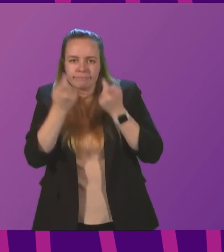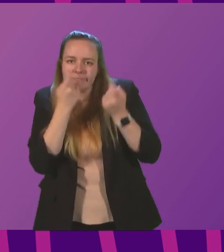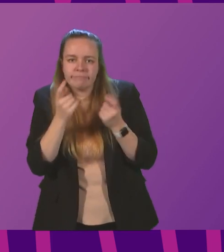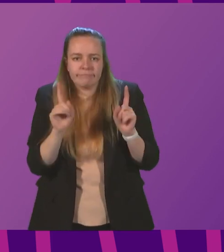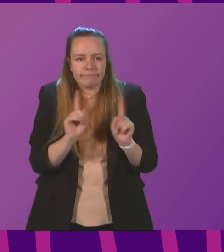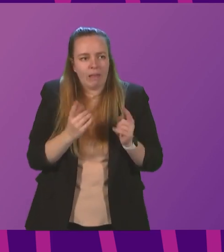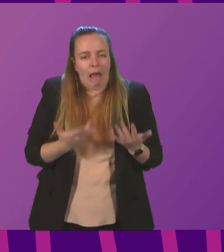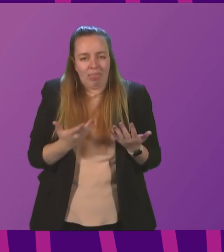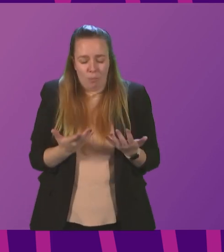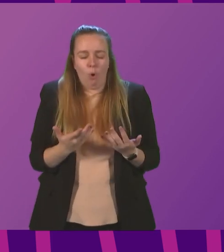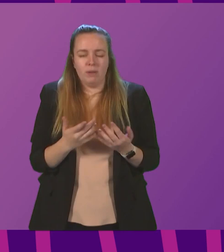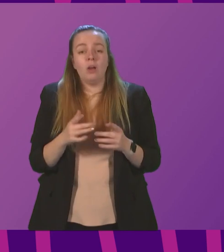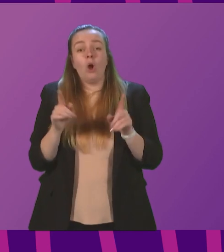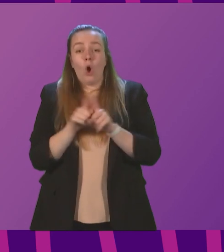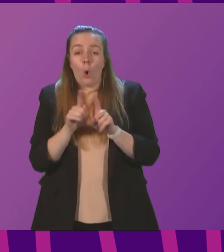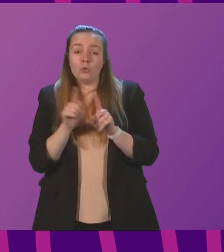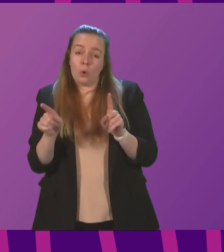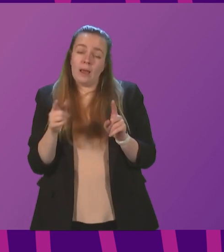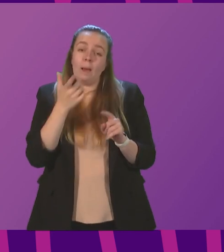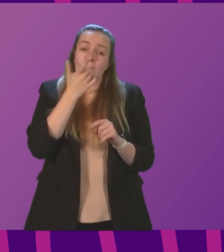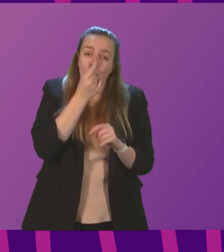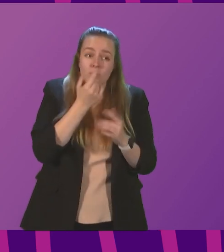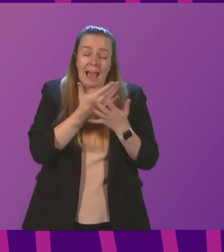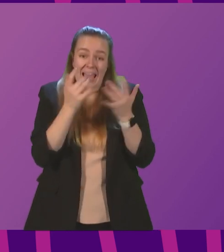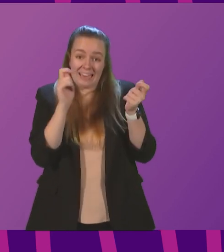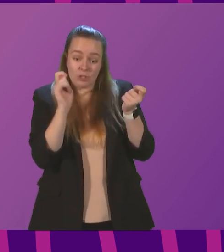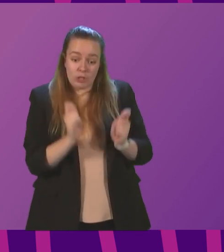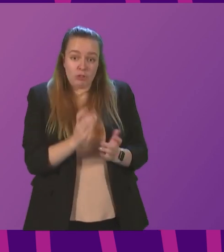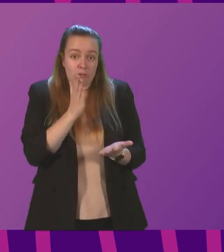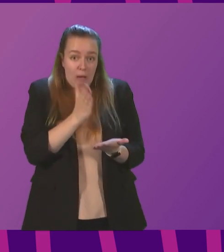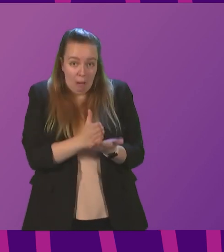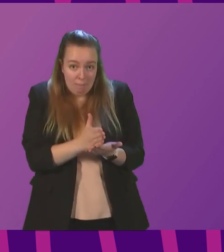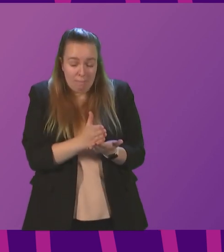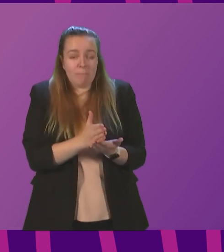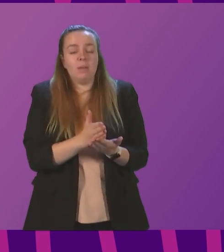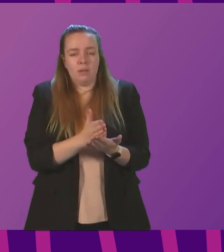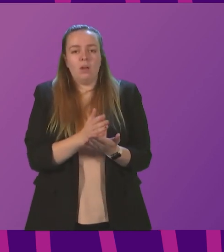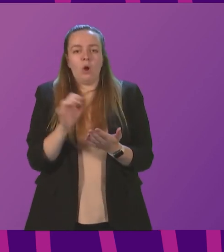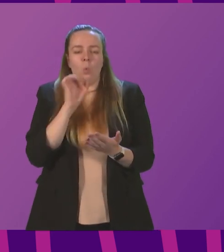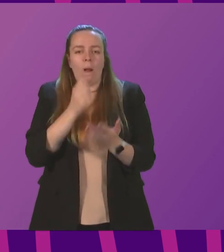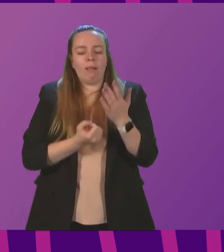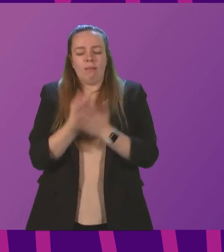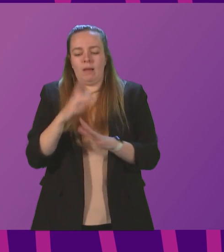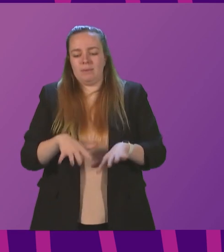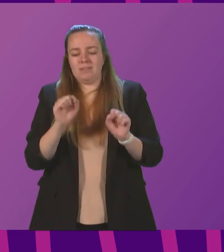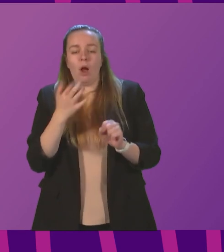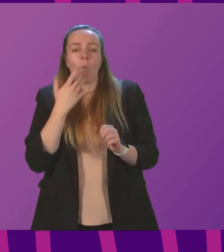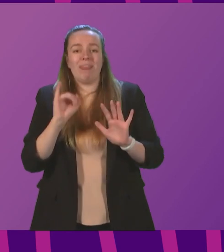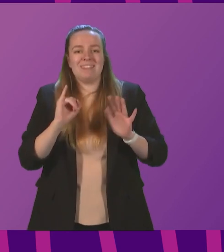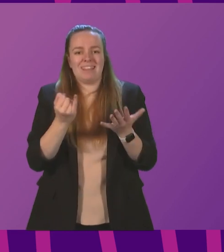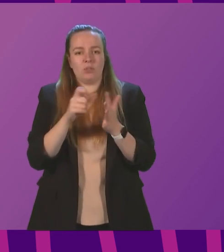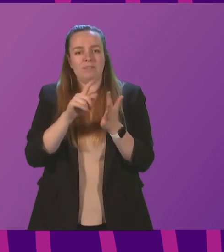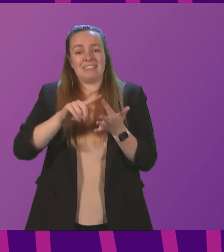I should also say that we would provisionally intend for any changes we do decide to make to the scheme to take effect from December 6.